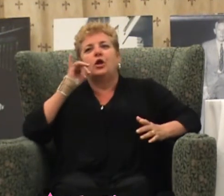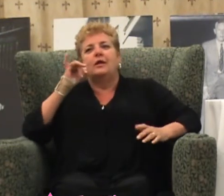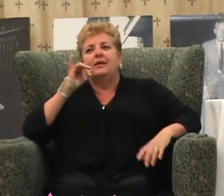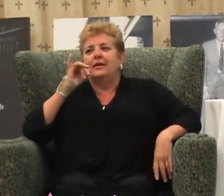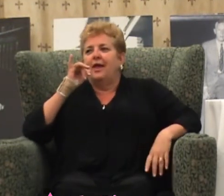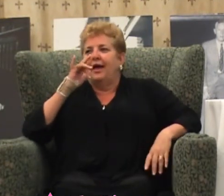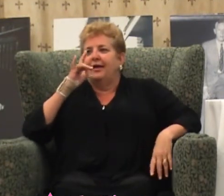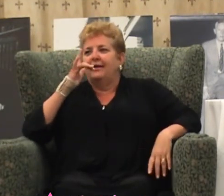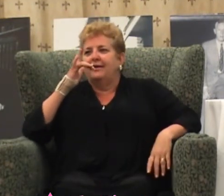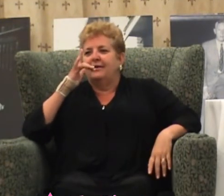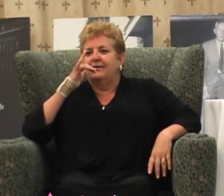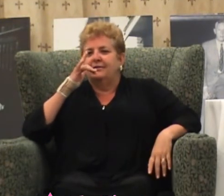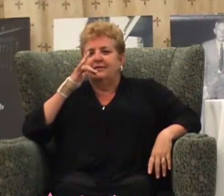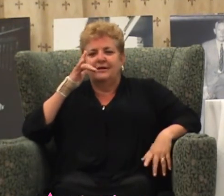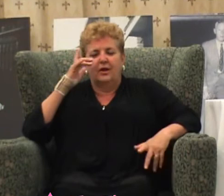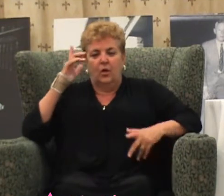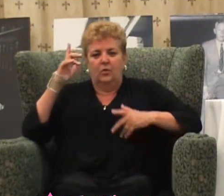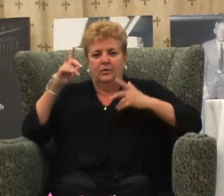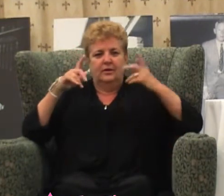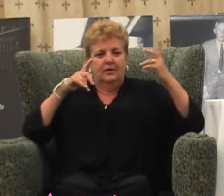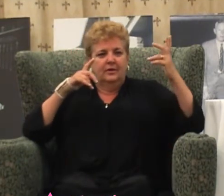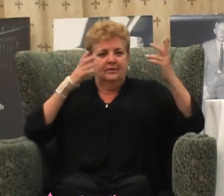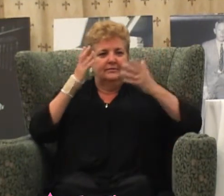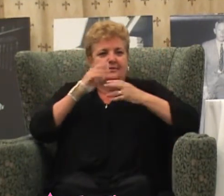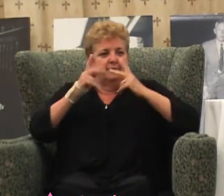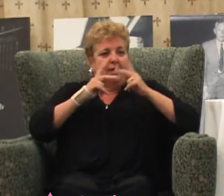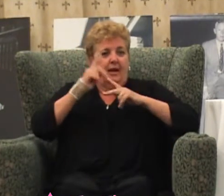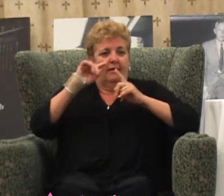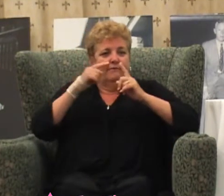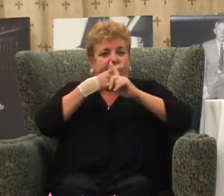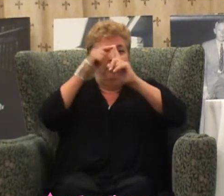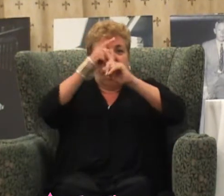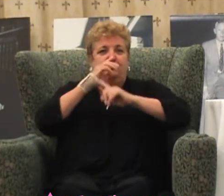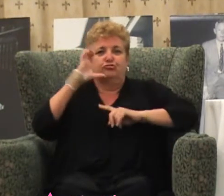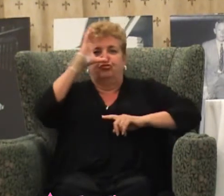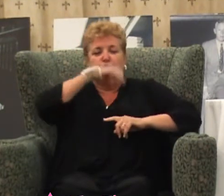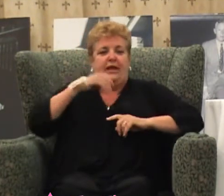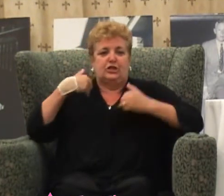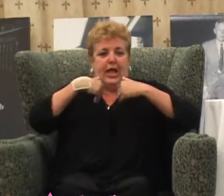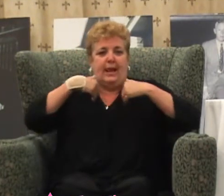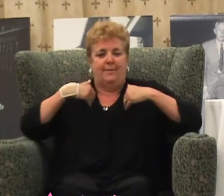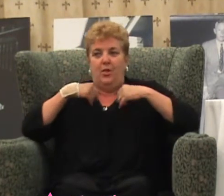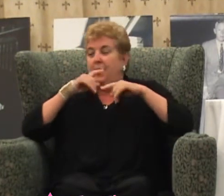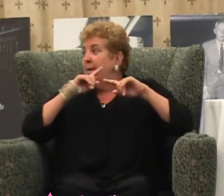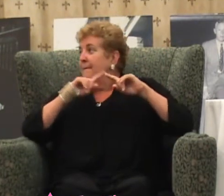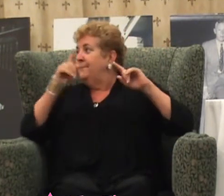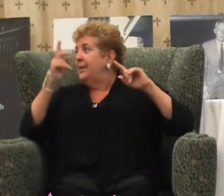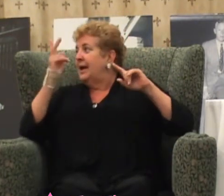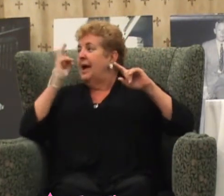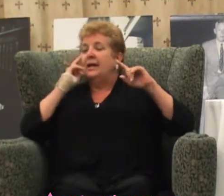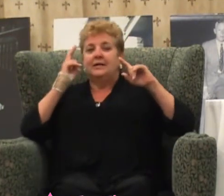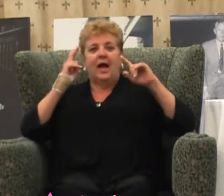Dreyfuss and Joe Cocker, you know. But I see my hair coming around, and